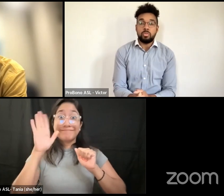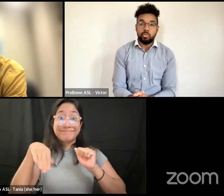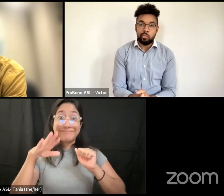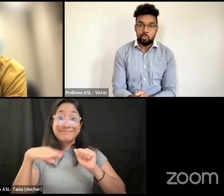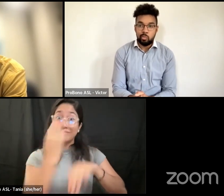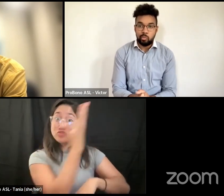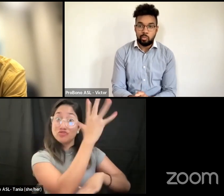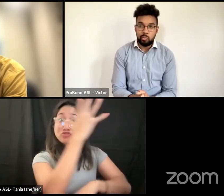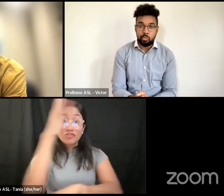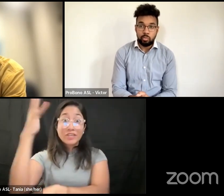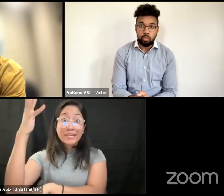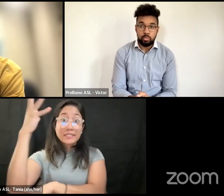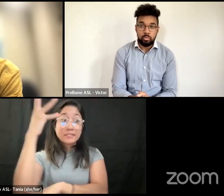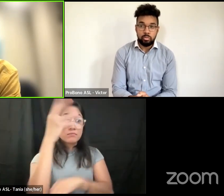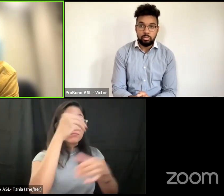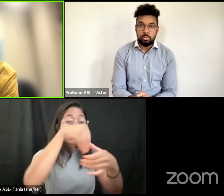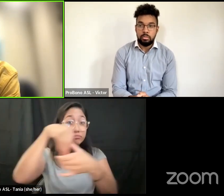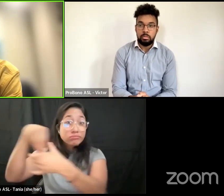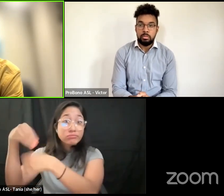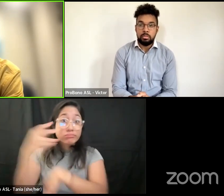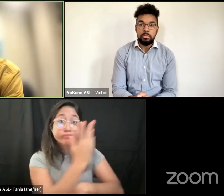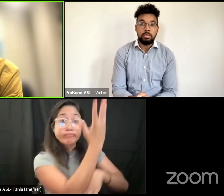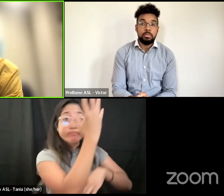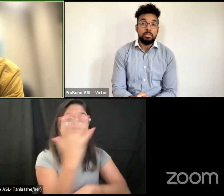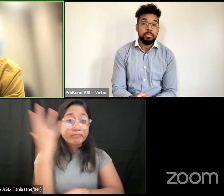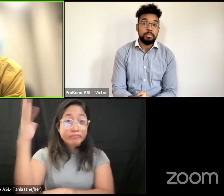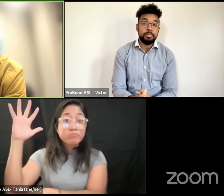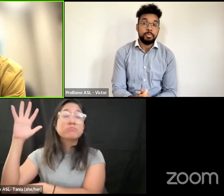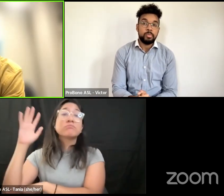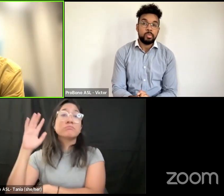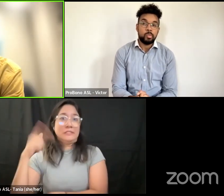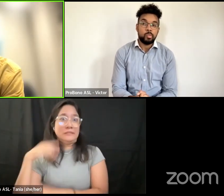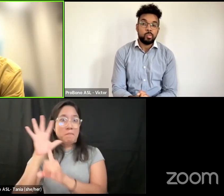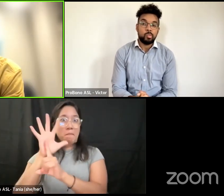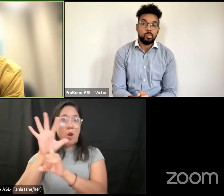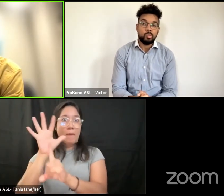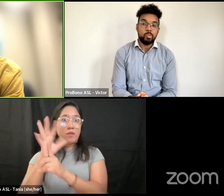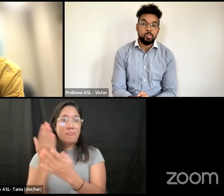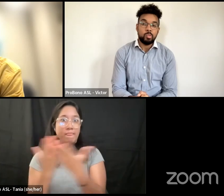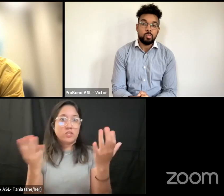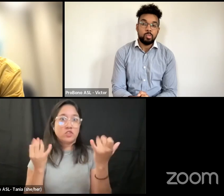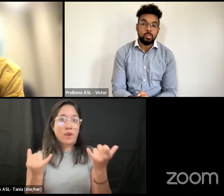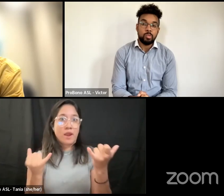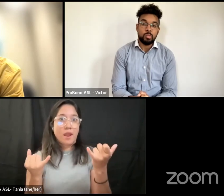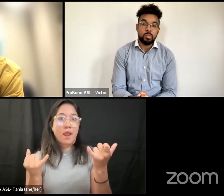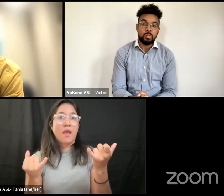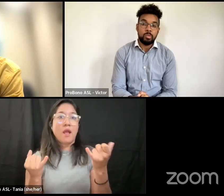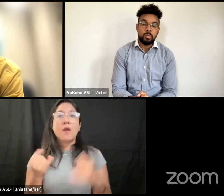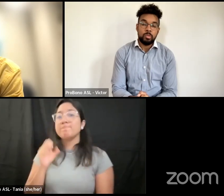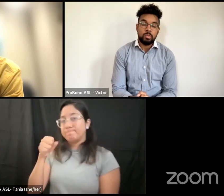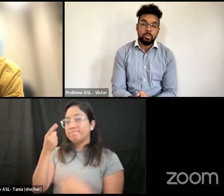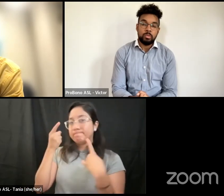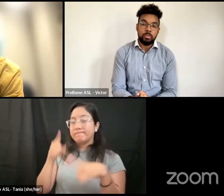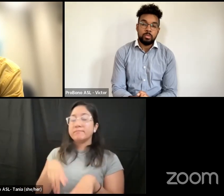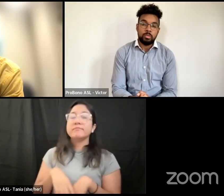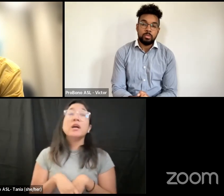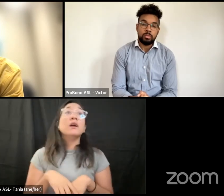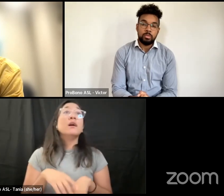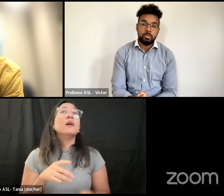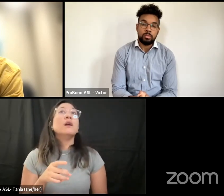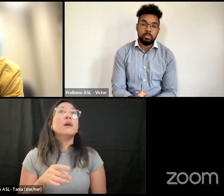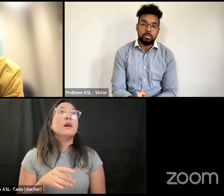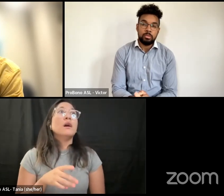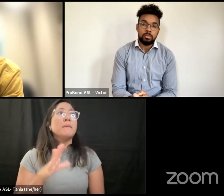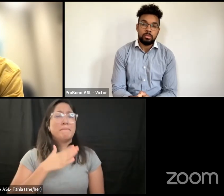that's one of the most popular things now for a station yes exactly but my question now goes to